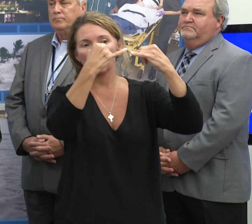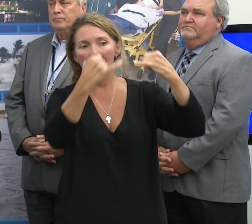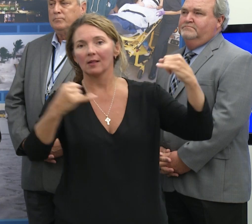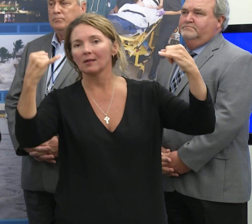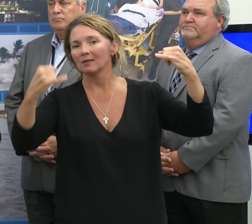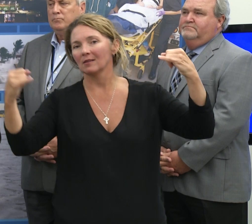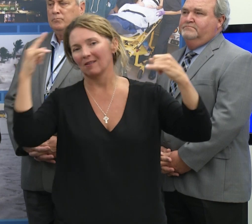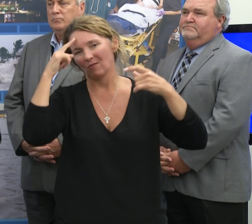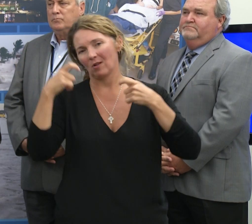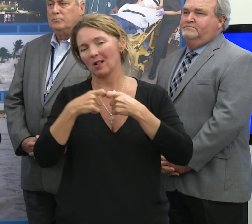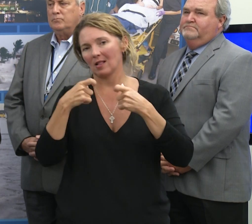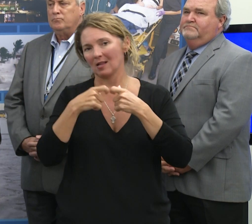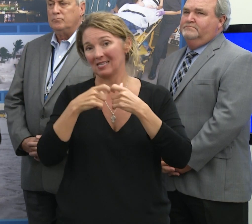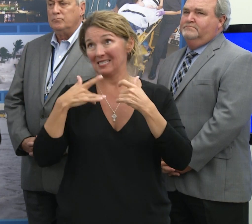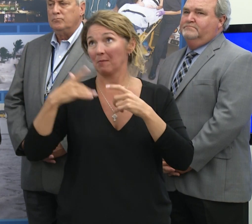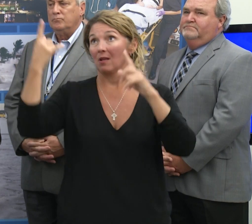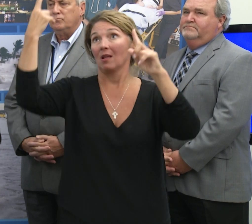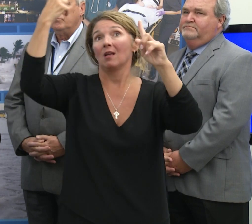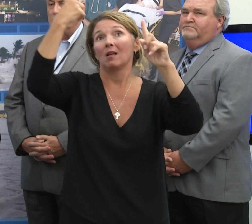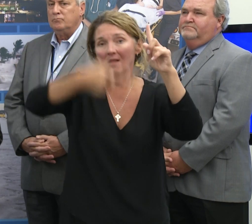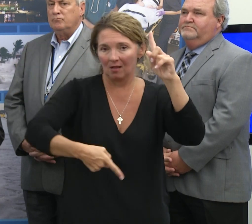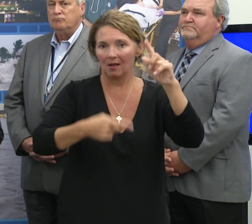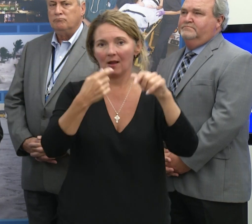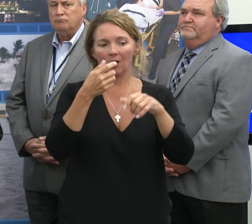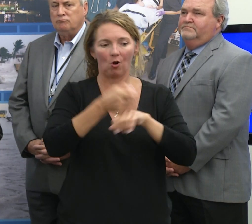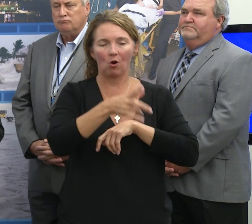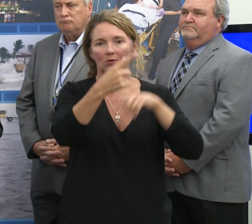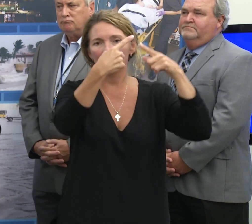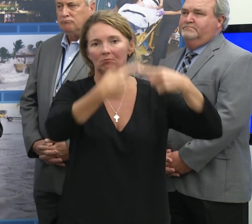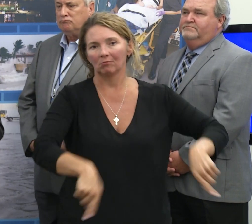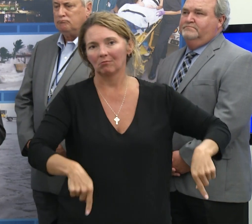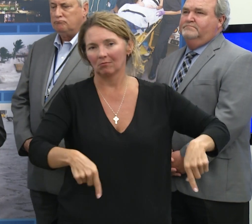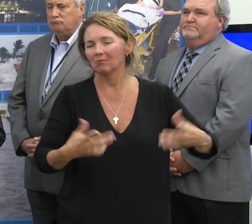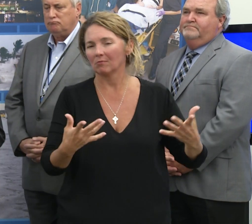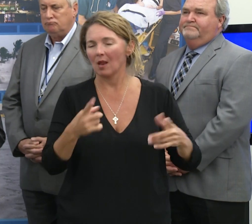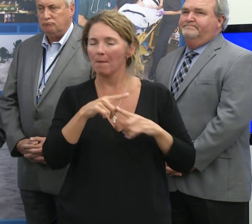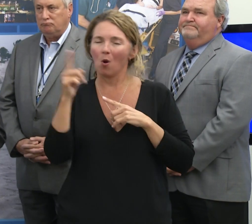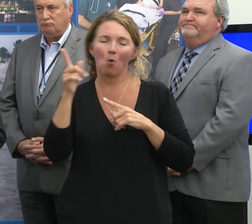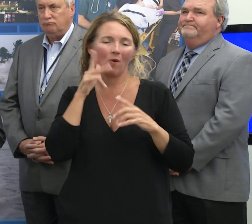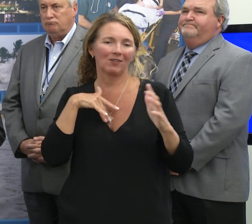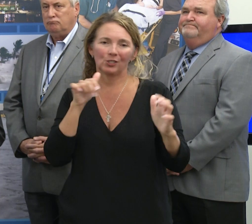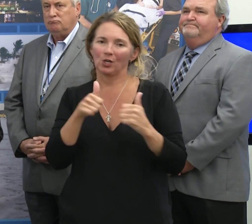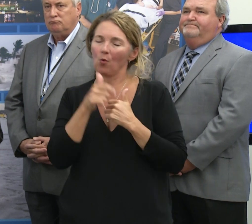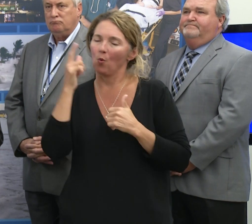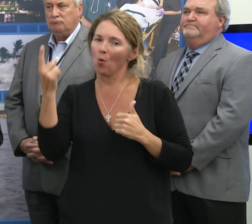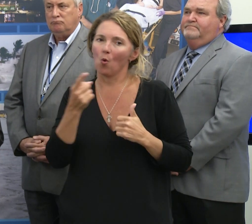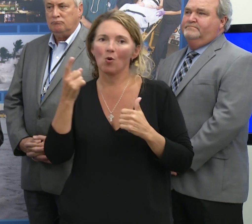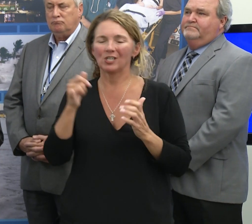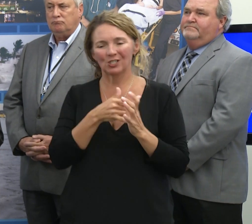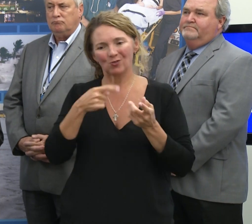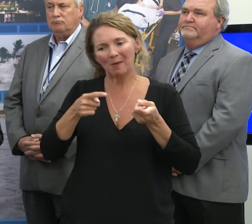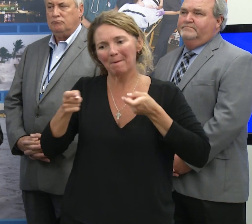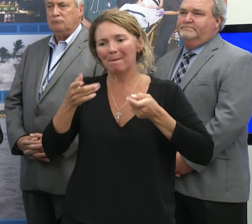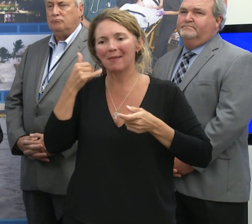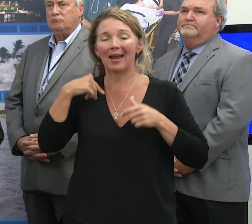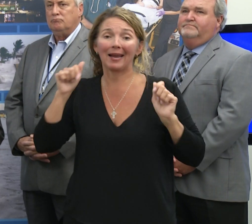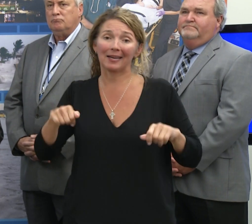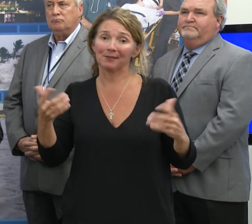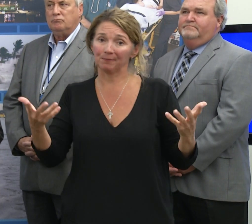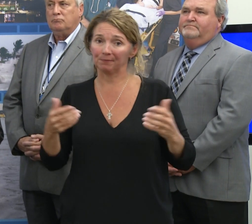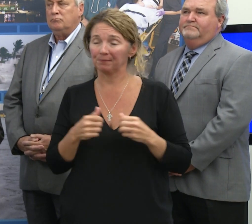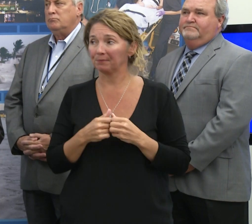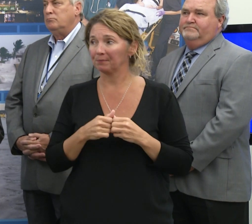oftentimes, it's the debris falling from the trees that takes out the power lines. But there will always be those challenges. Yeah, you just have to manage it as best you can.